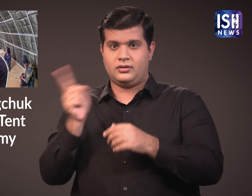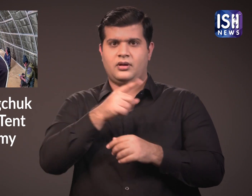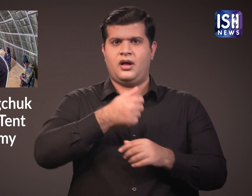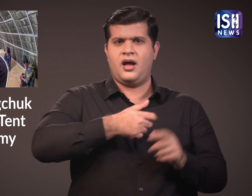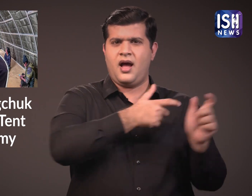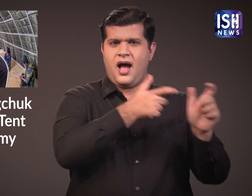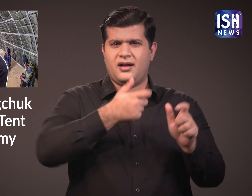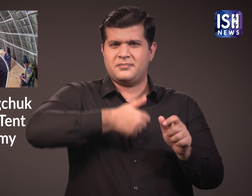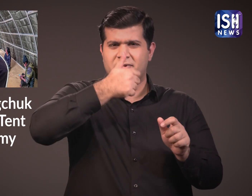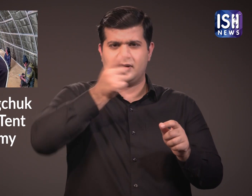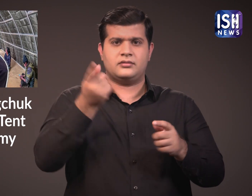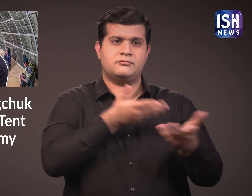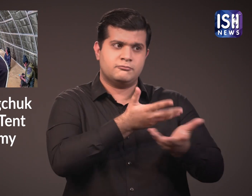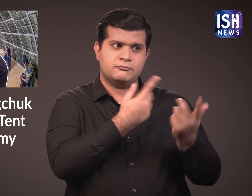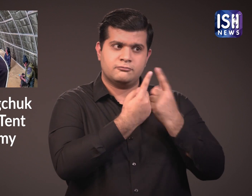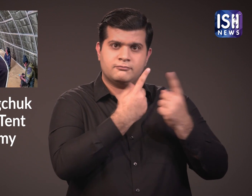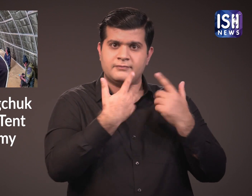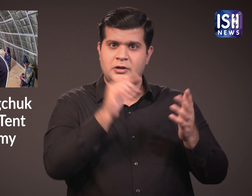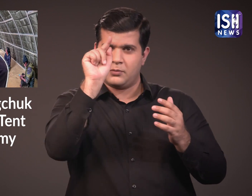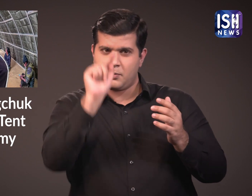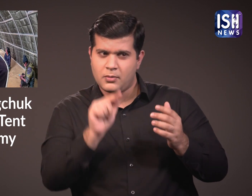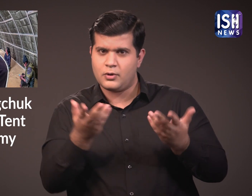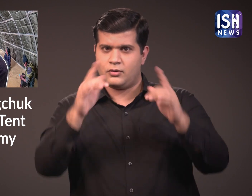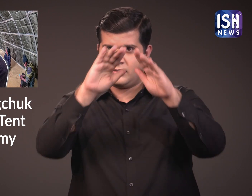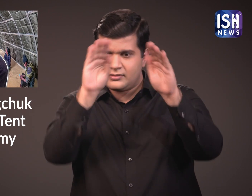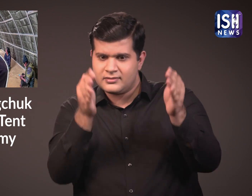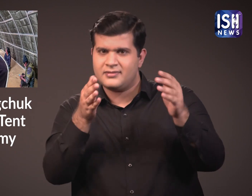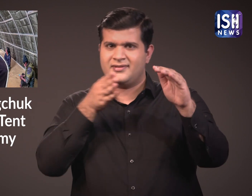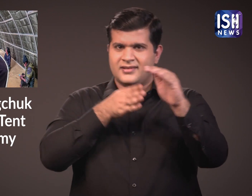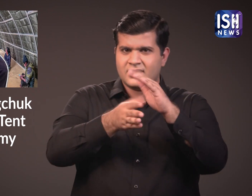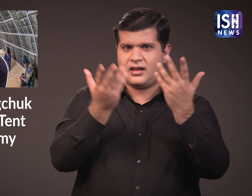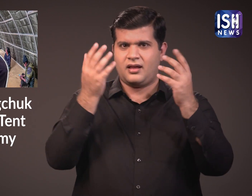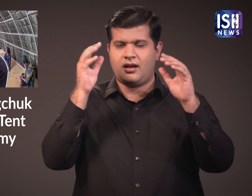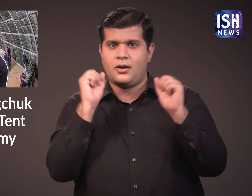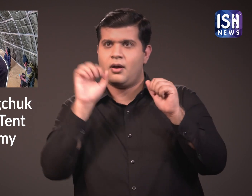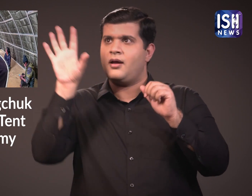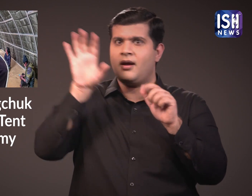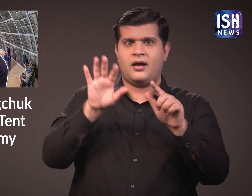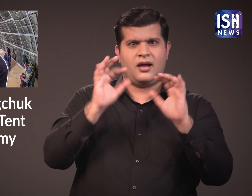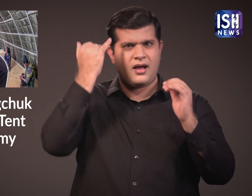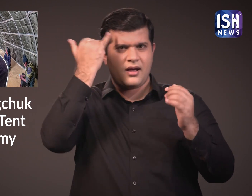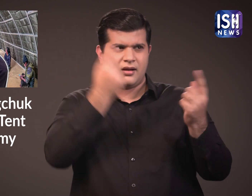At the moment, Sonam is in contact with the Indian Army about his solar-heated tent.